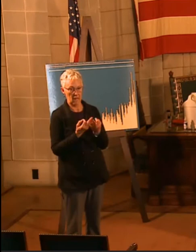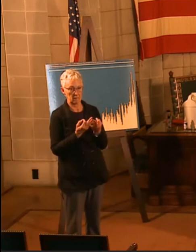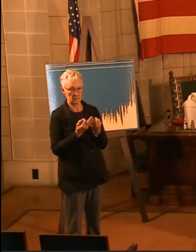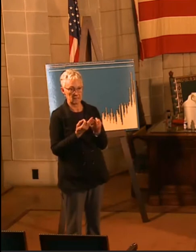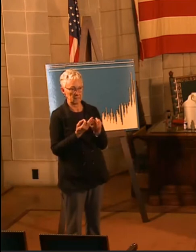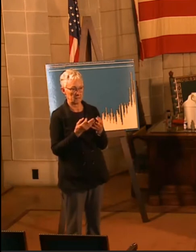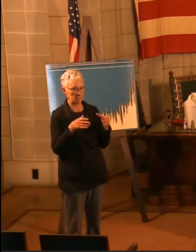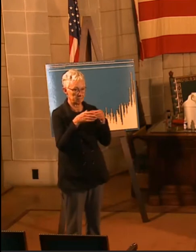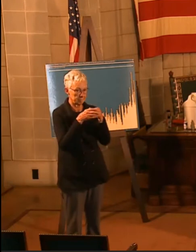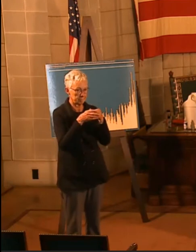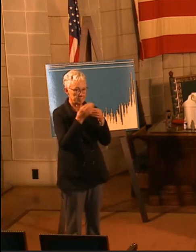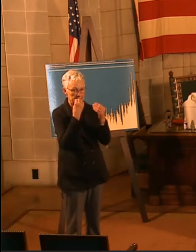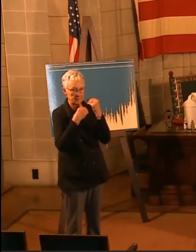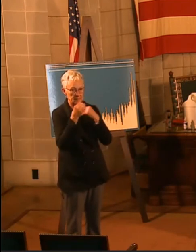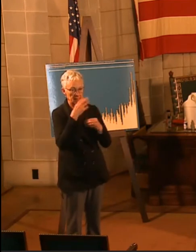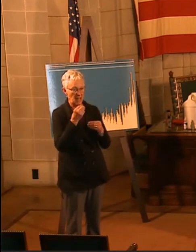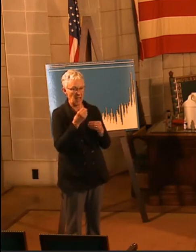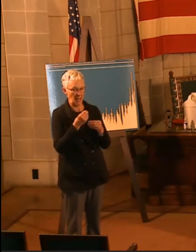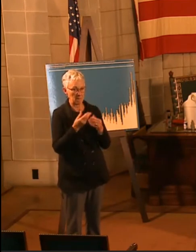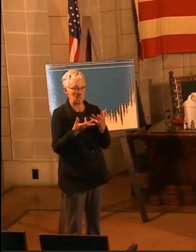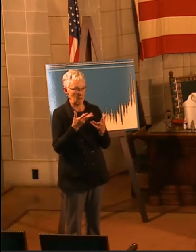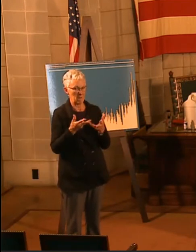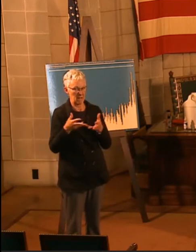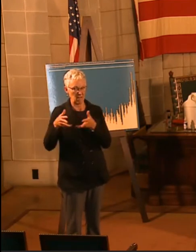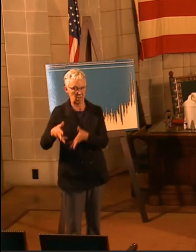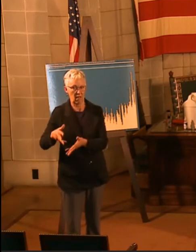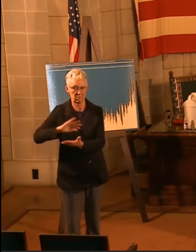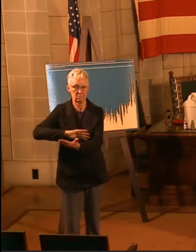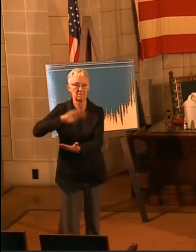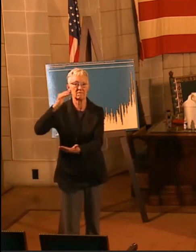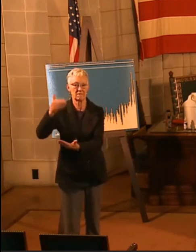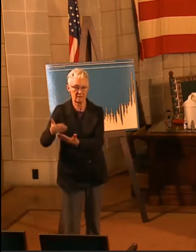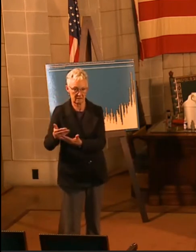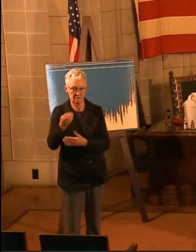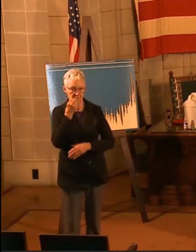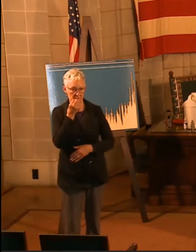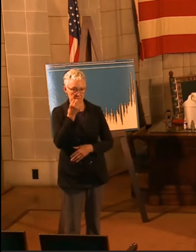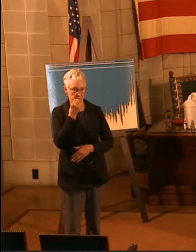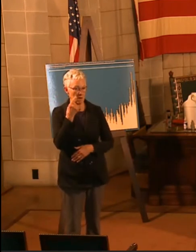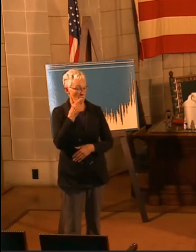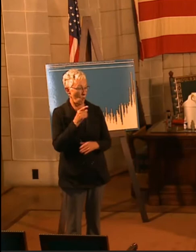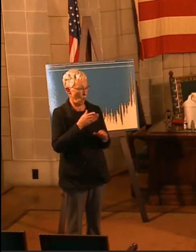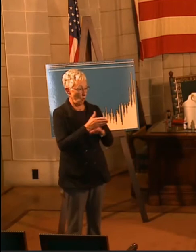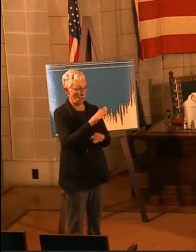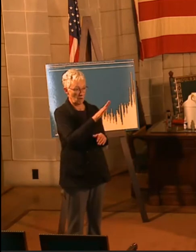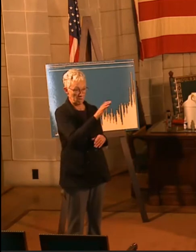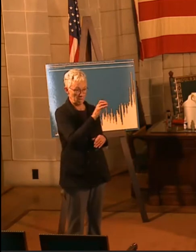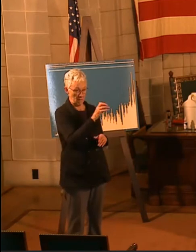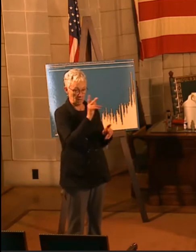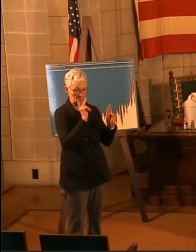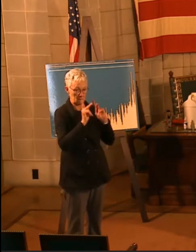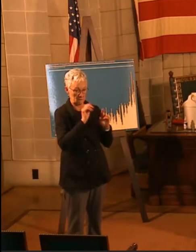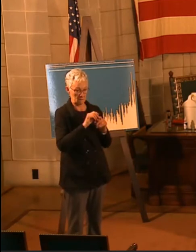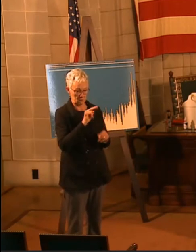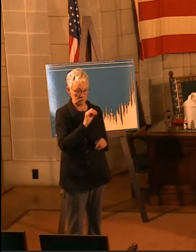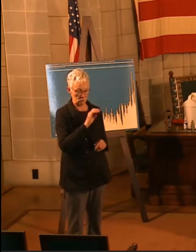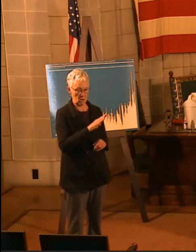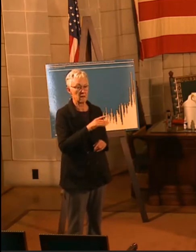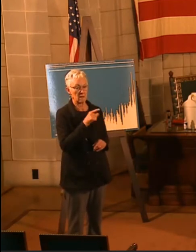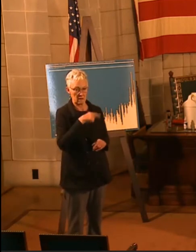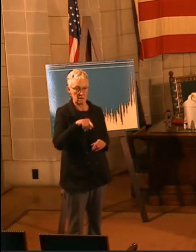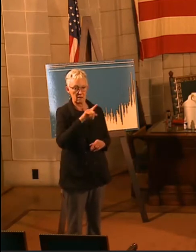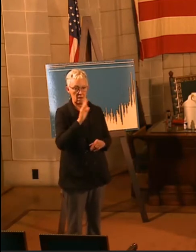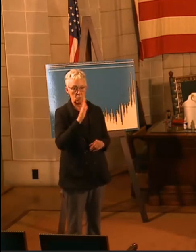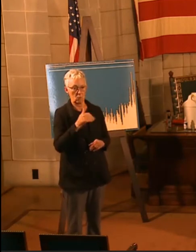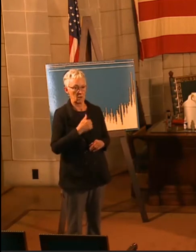leftovers than usual. For over 500 families in Nebraska, their gatherings will be smaller because they have